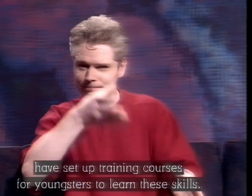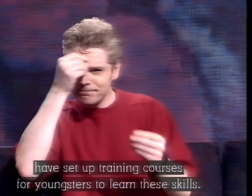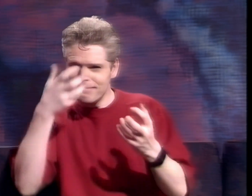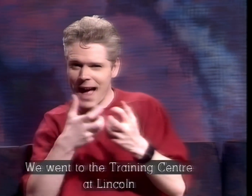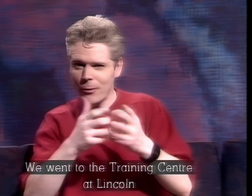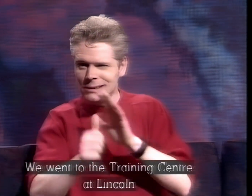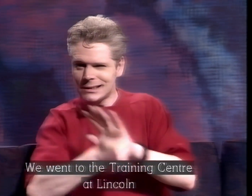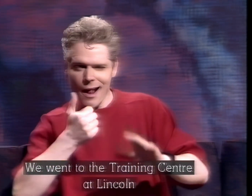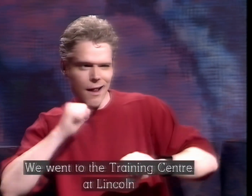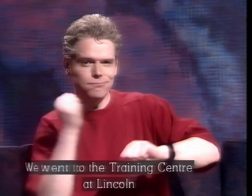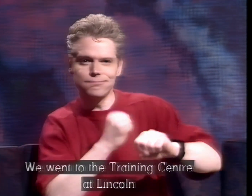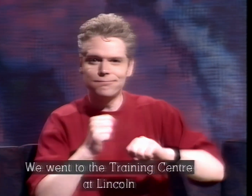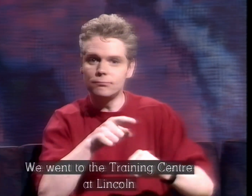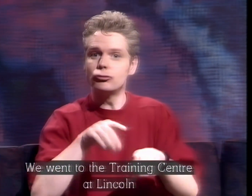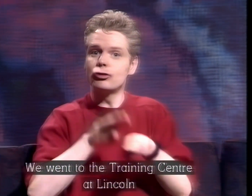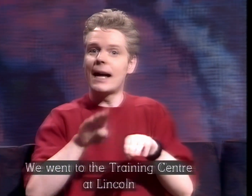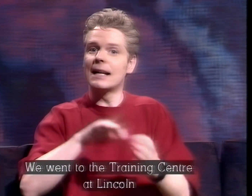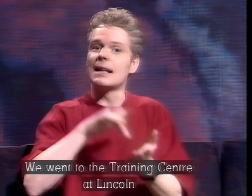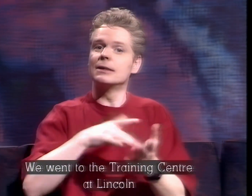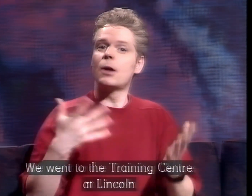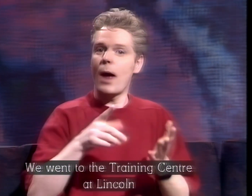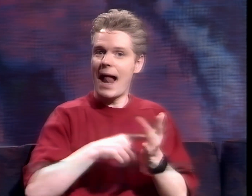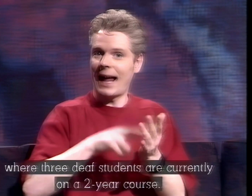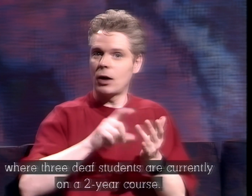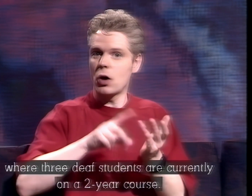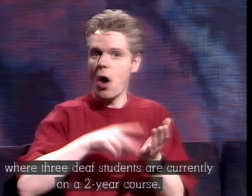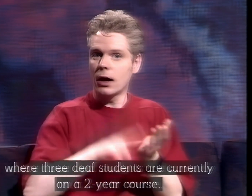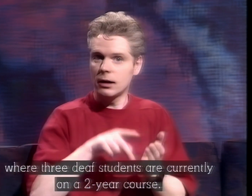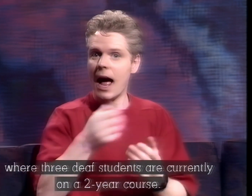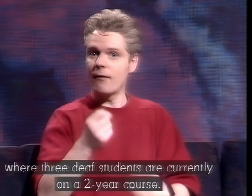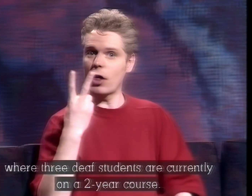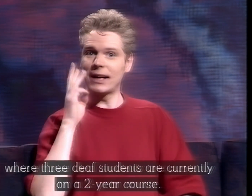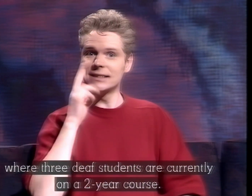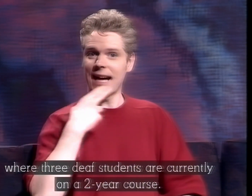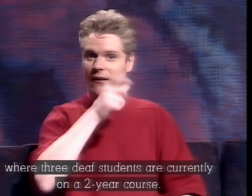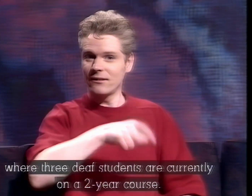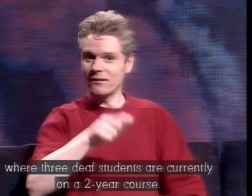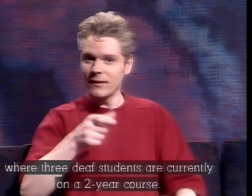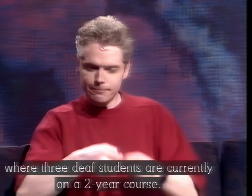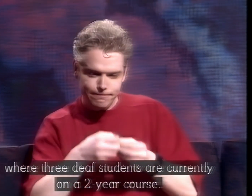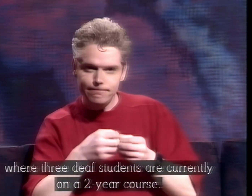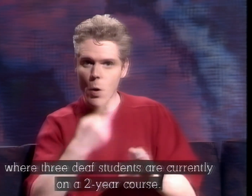and we went along to the training centre at Lincoln, where three deaf students are currently undergoing a two-year course.